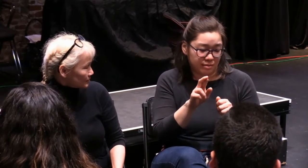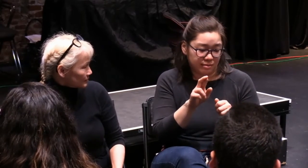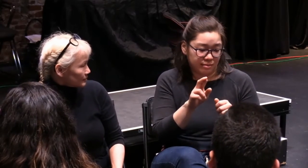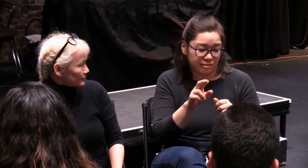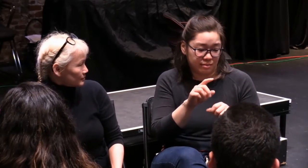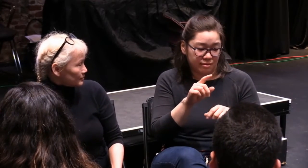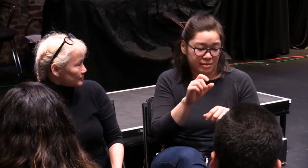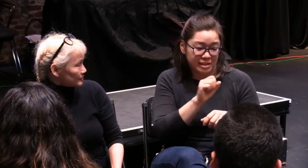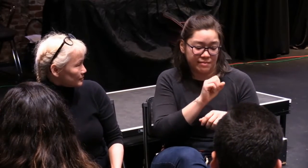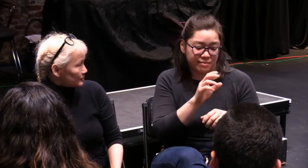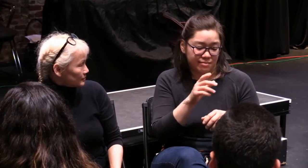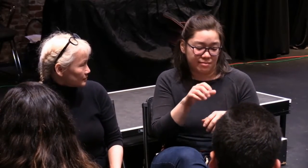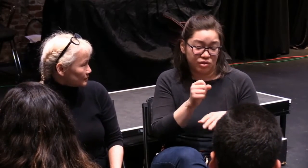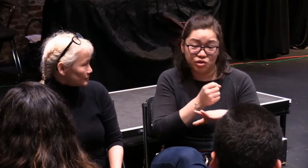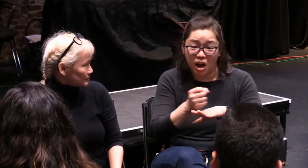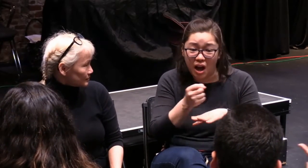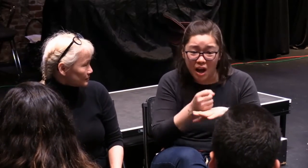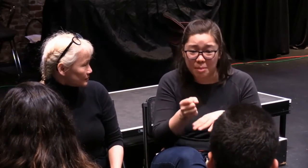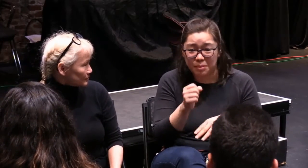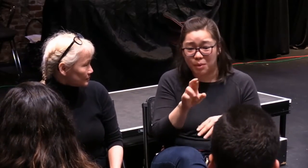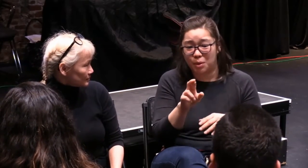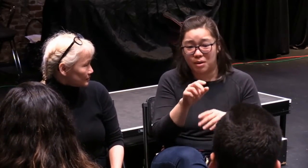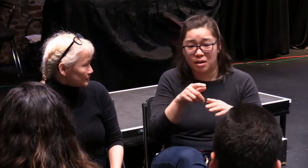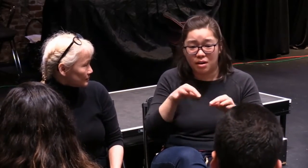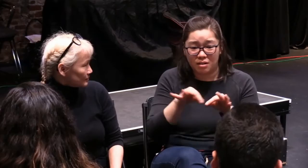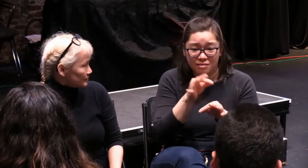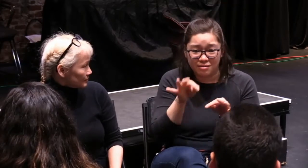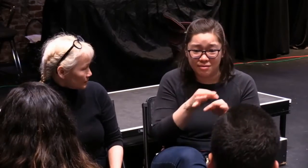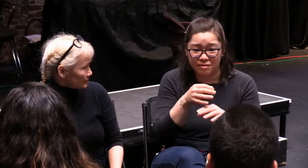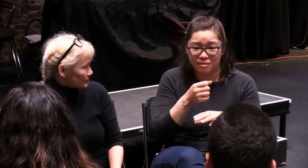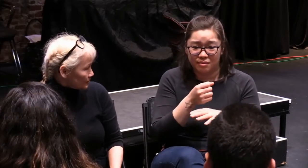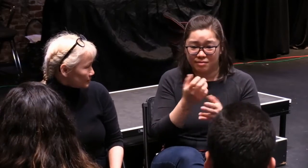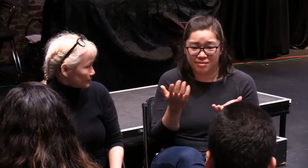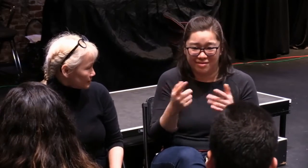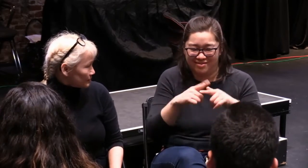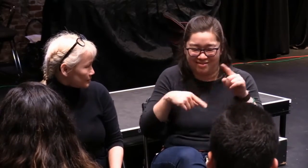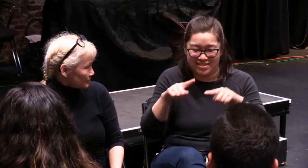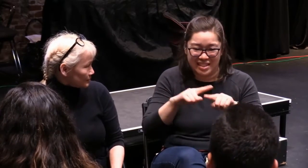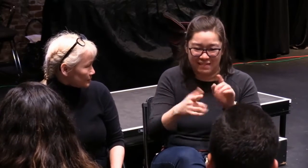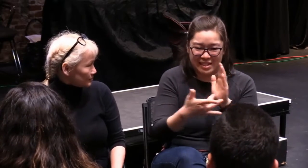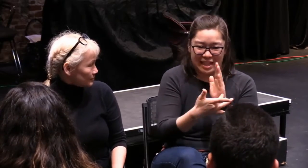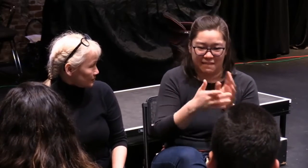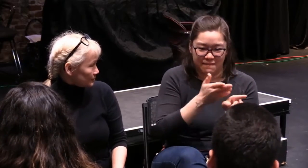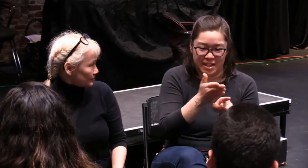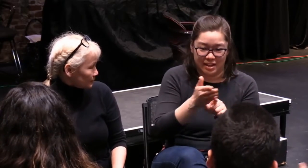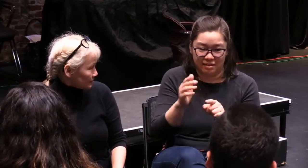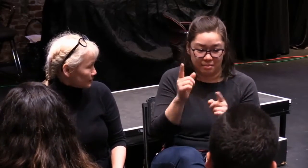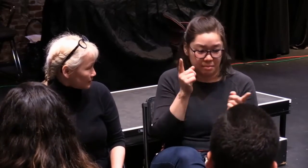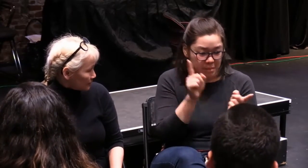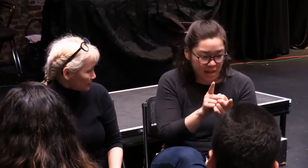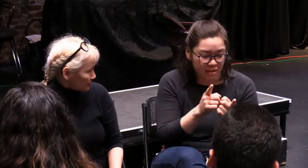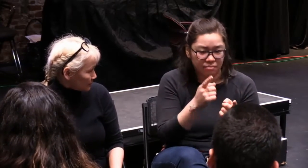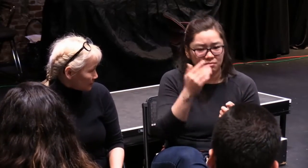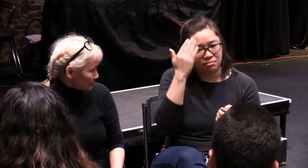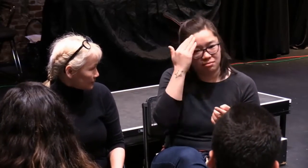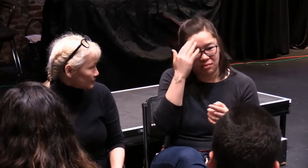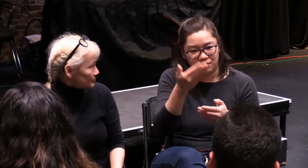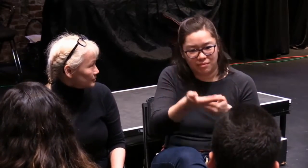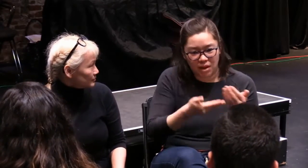in the theater, then we often get opportunities to work in other places by these other hearing theater companies. There are so many